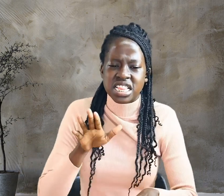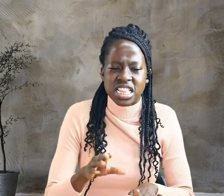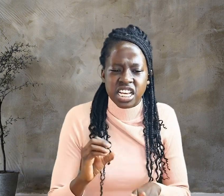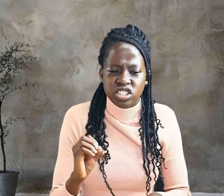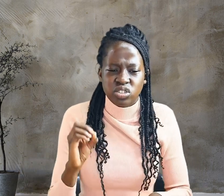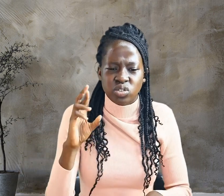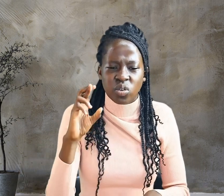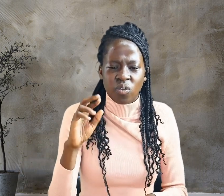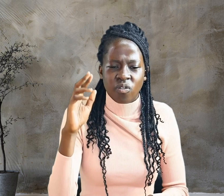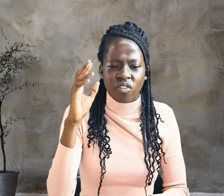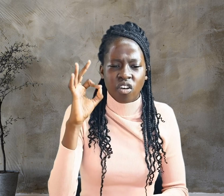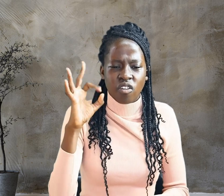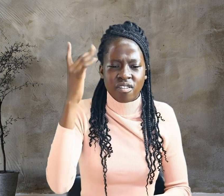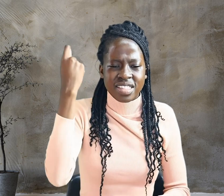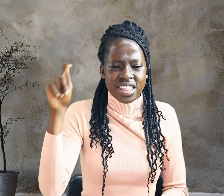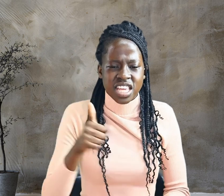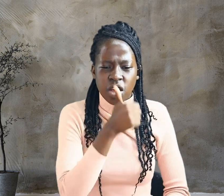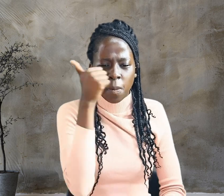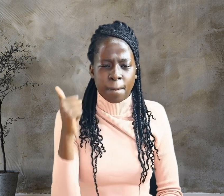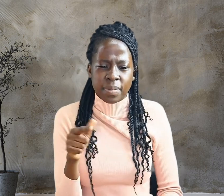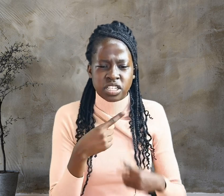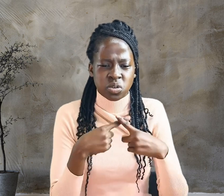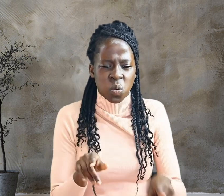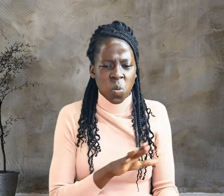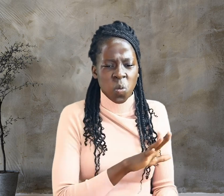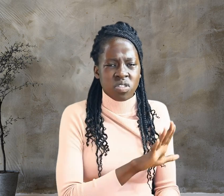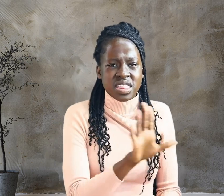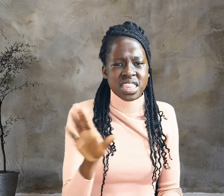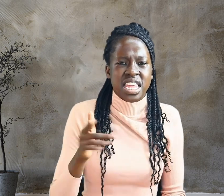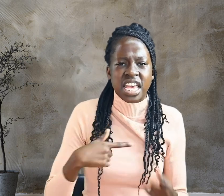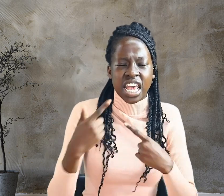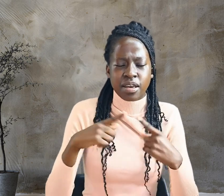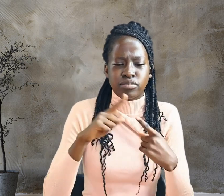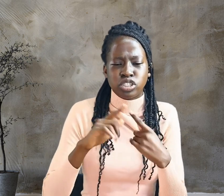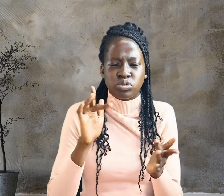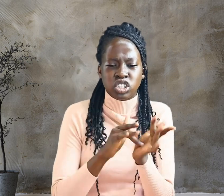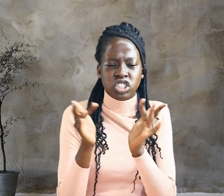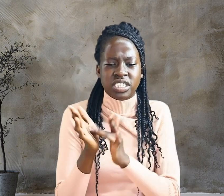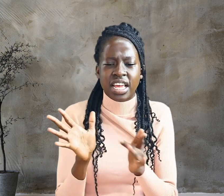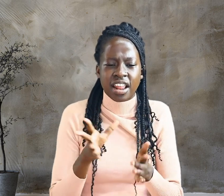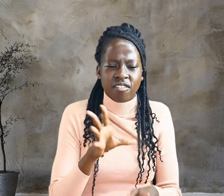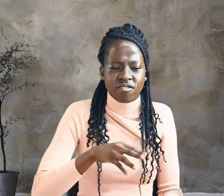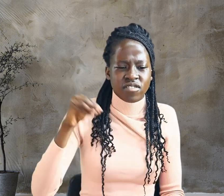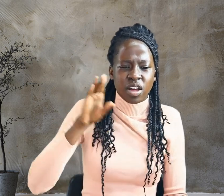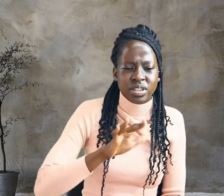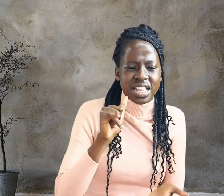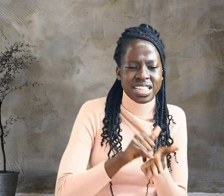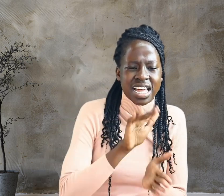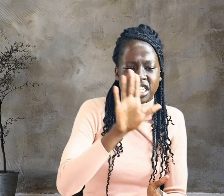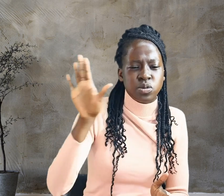But when they came to Jesus and found that he was already dead, they did not break his legs.